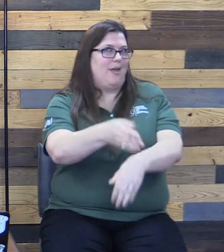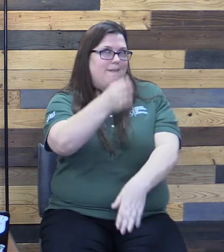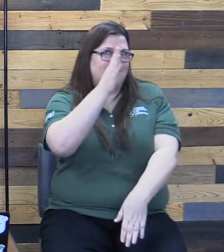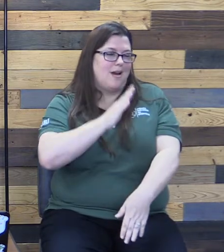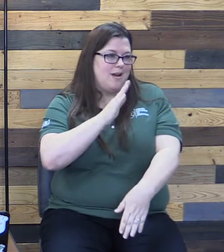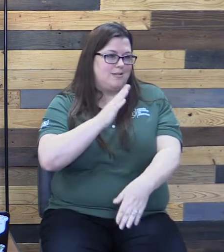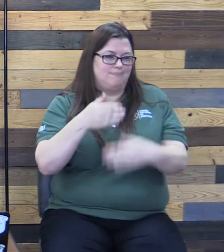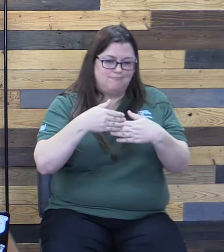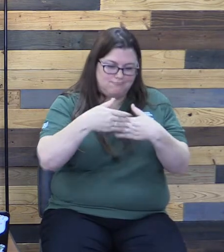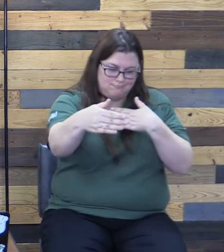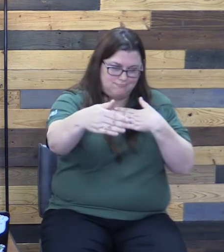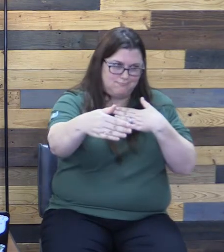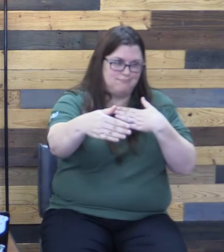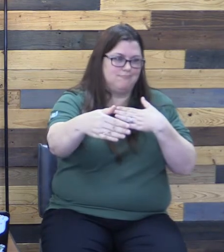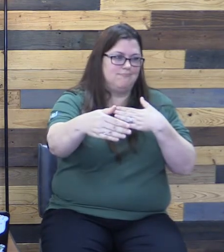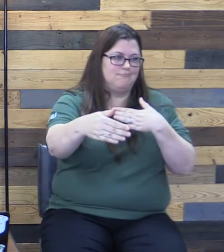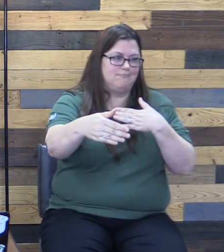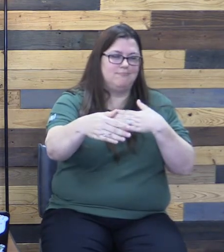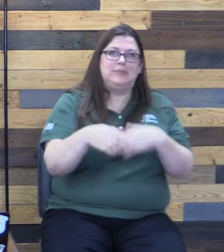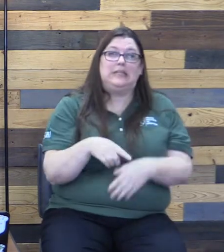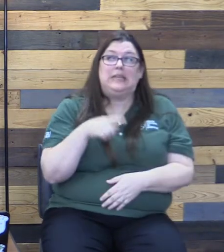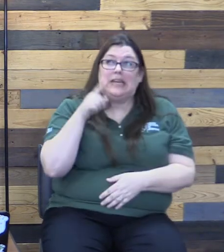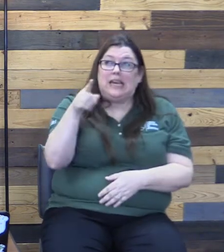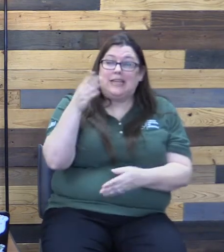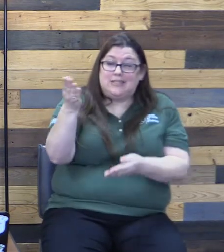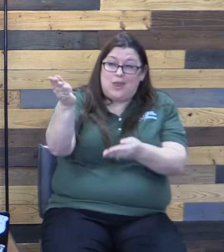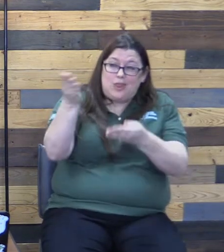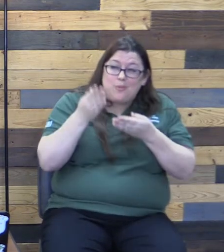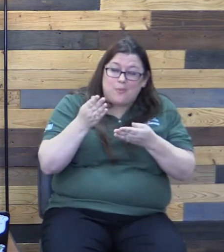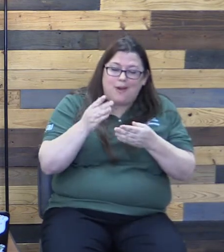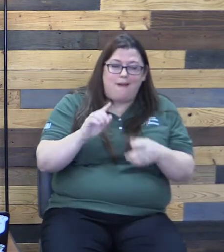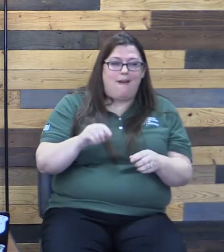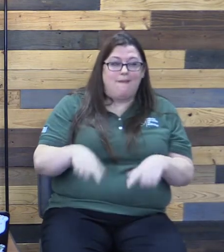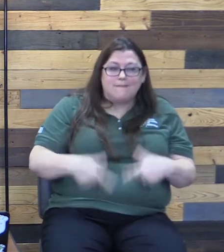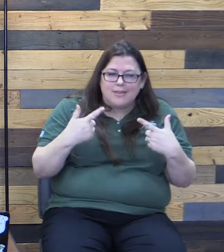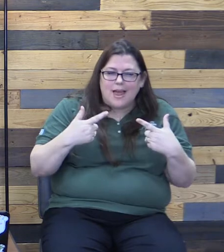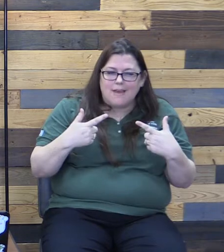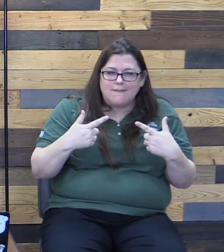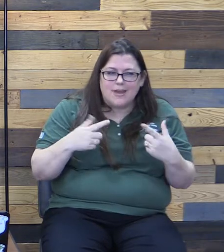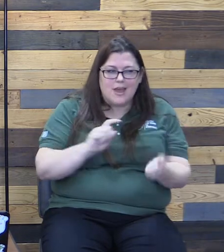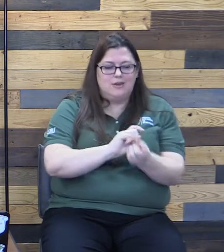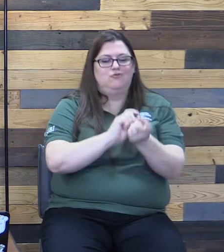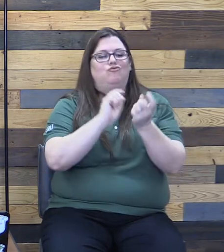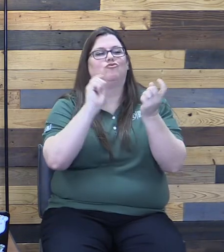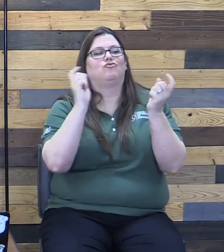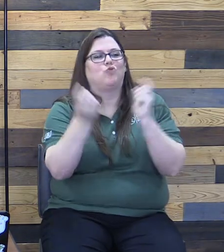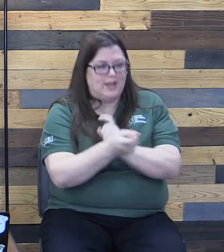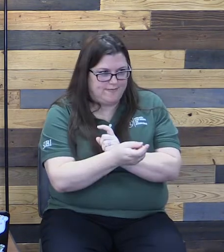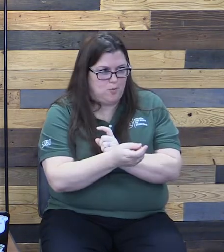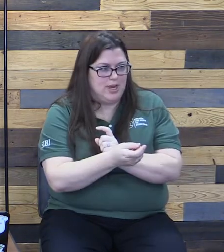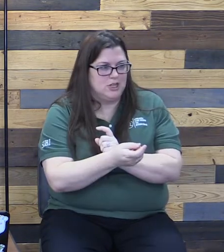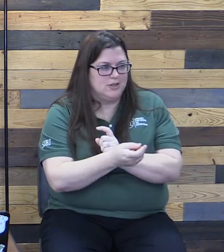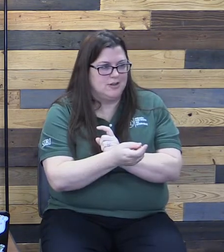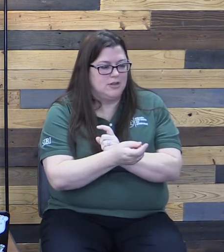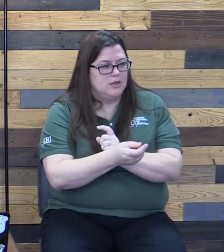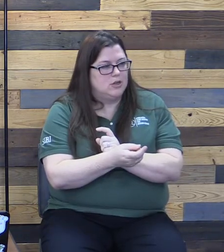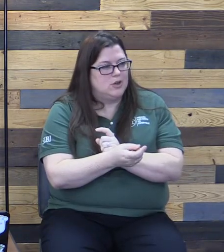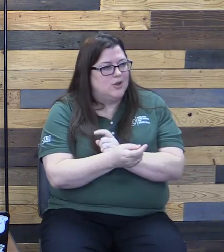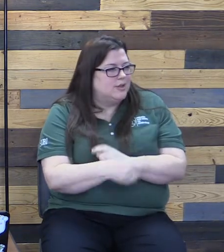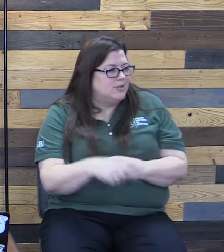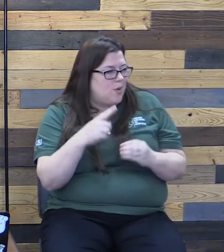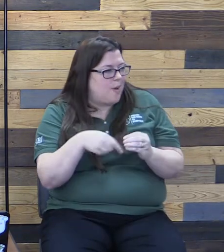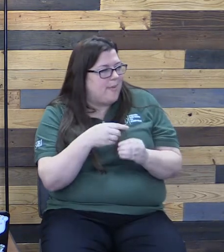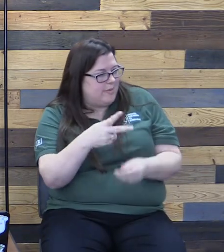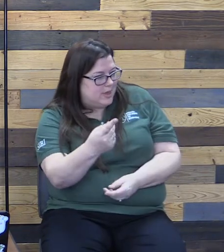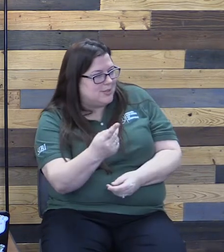And he is the bringer of life and he's also the bringer of transformation. So what we were talking about with Jesse before, chipping